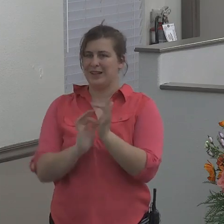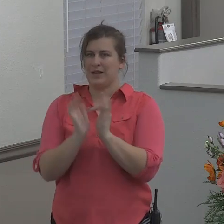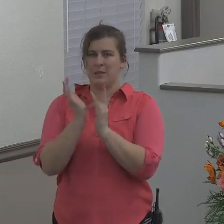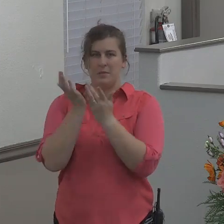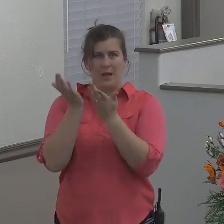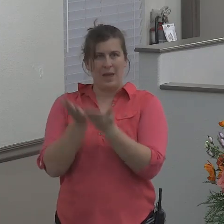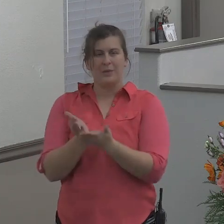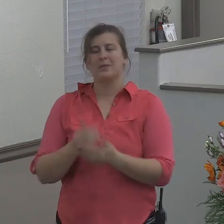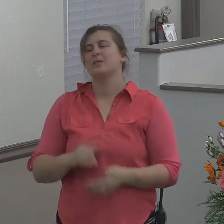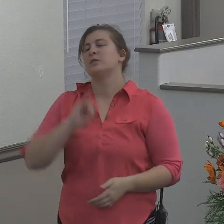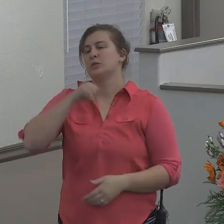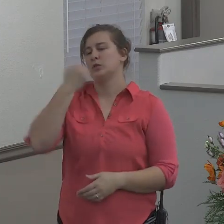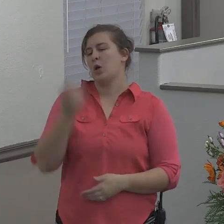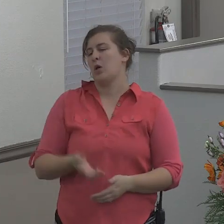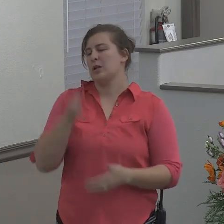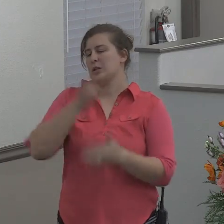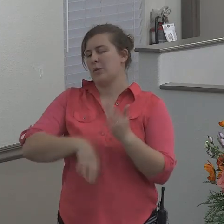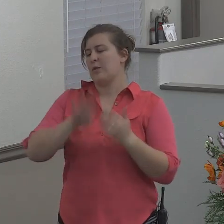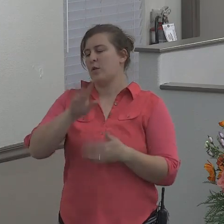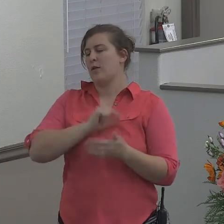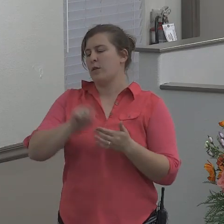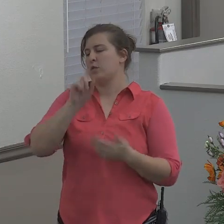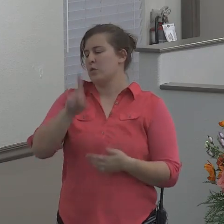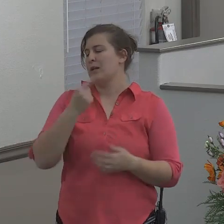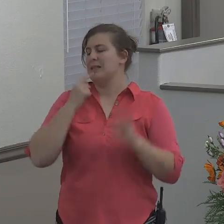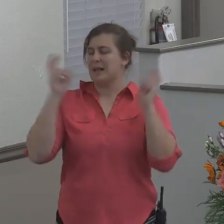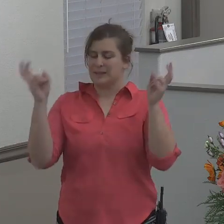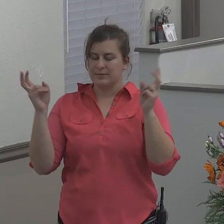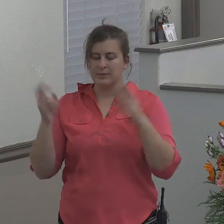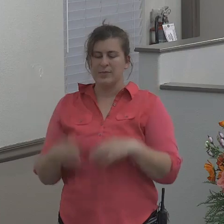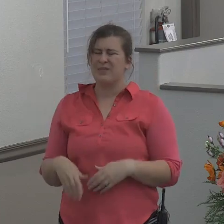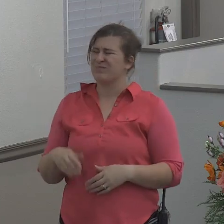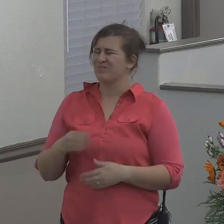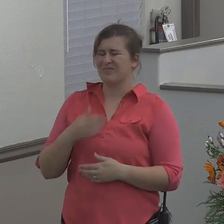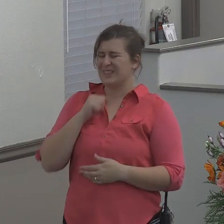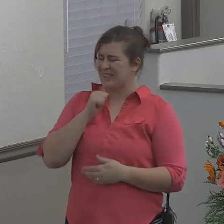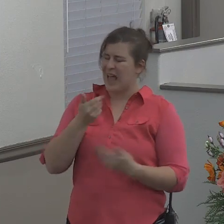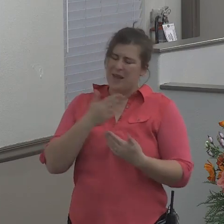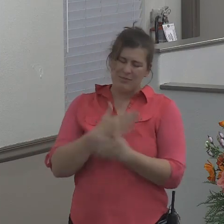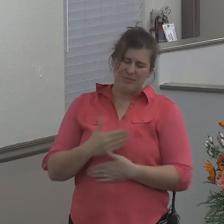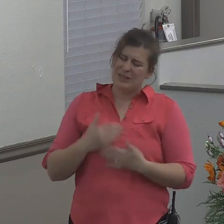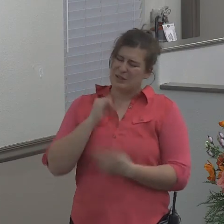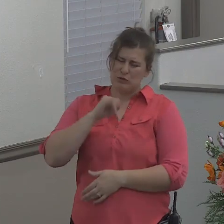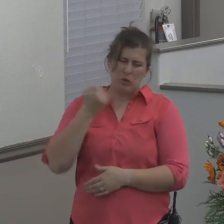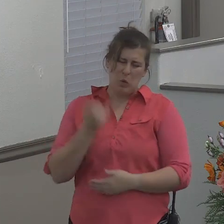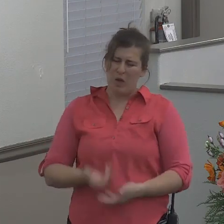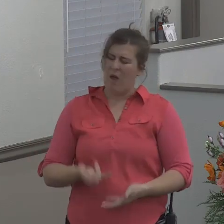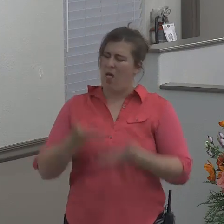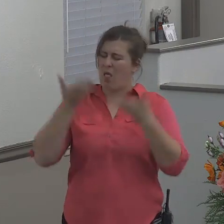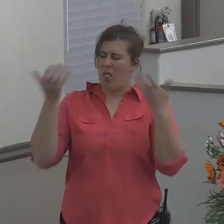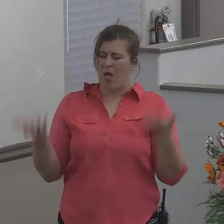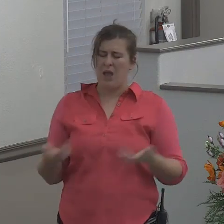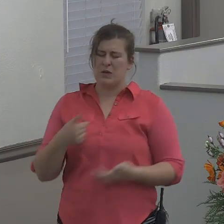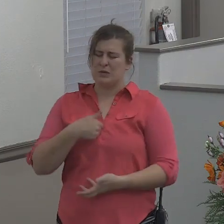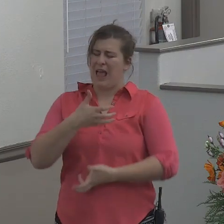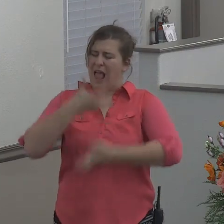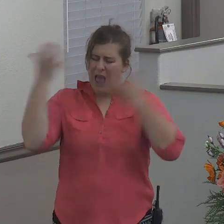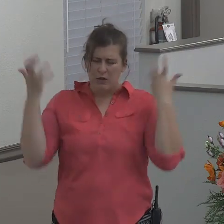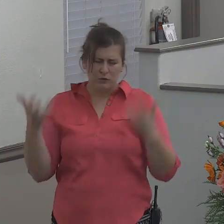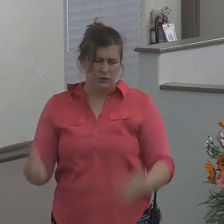Jonah chapter four verse number one says but it displeased Jonah exceedingly and he was very angry